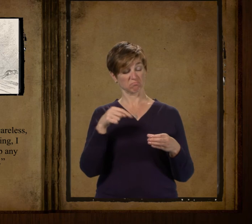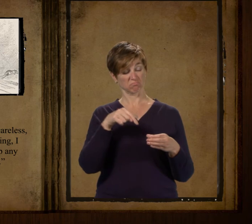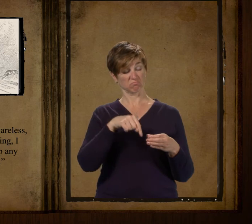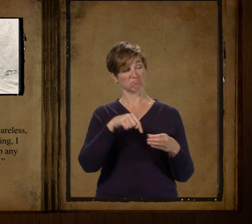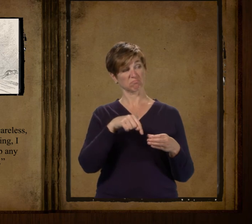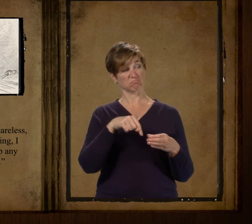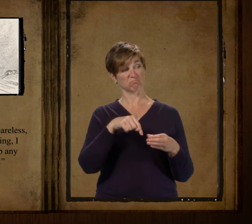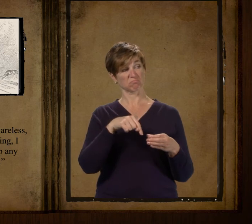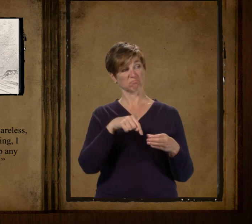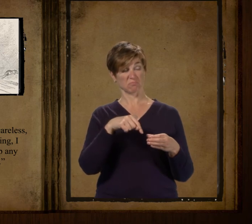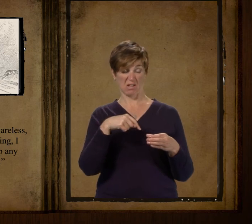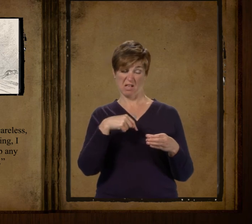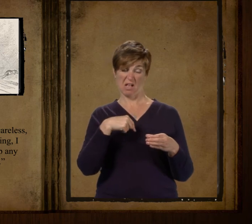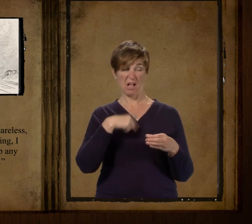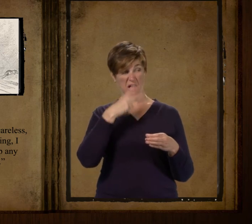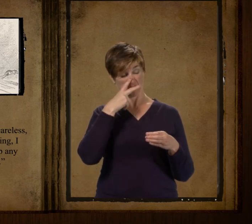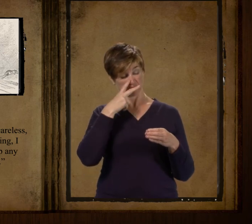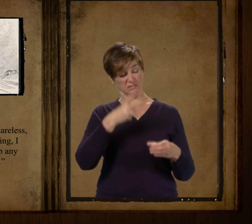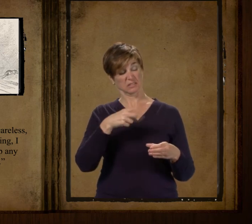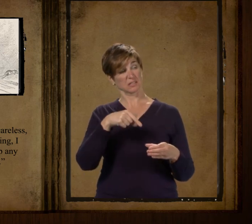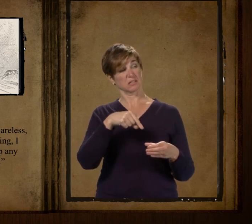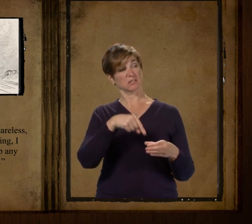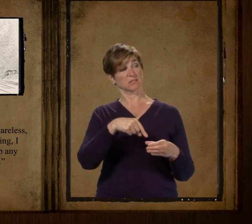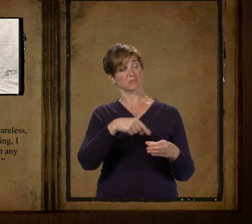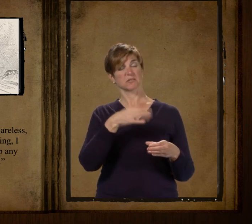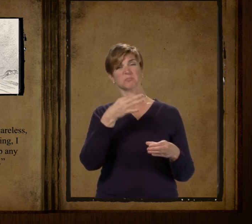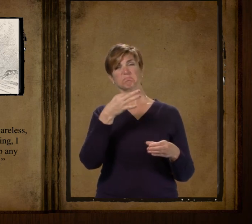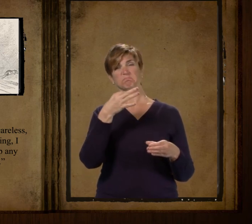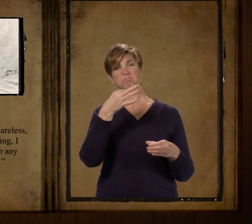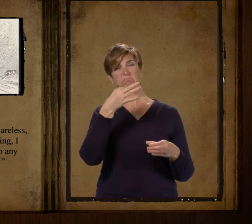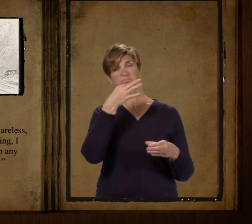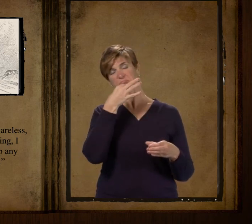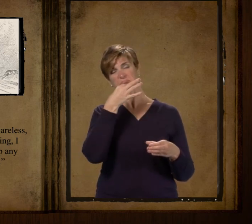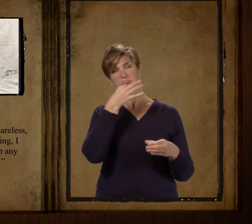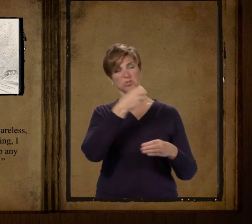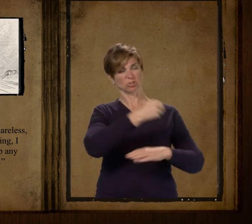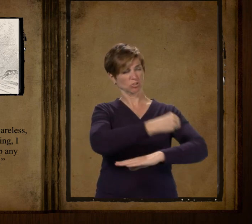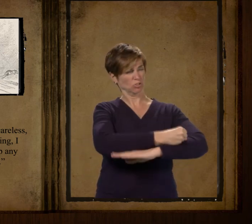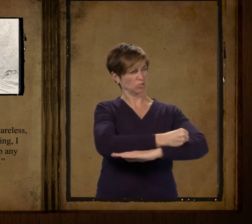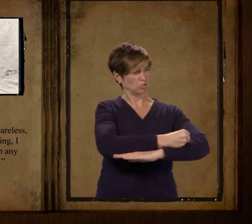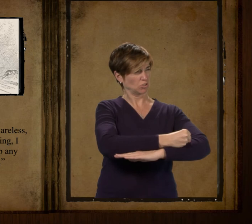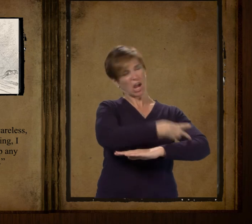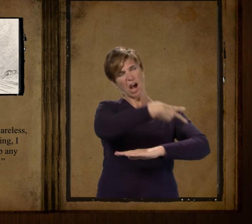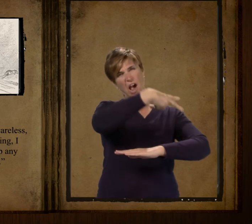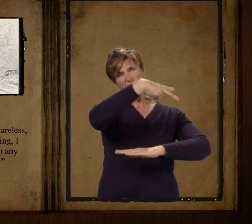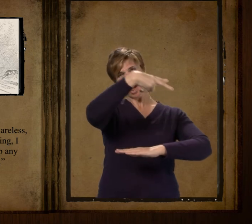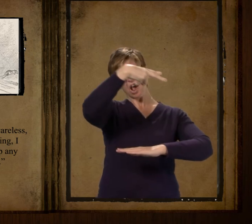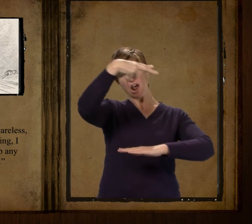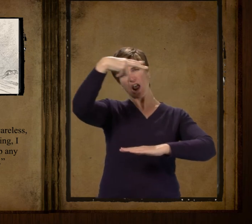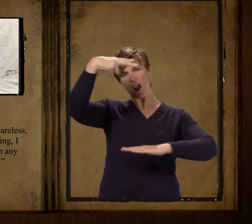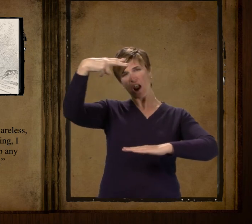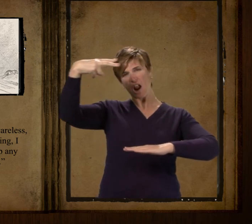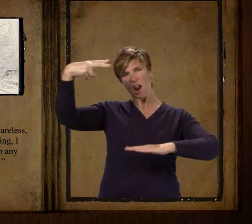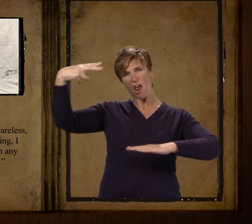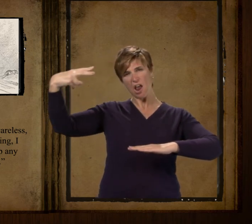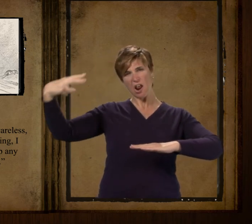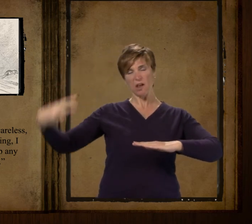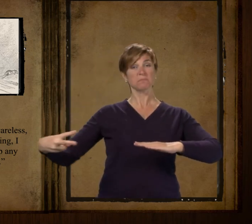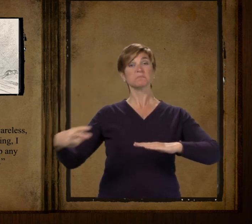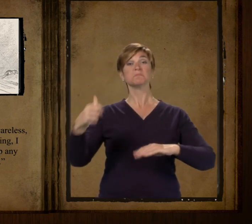well Smiley says easy and careless he's good enough for one thing I should judge